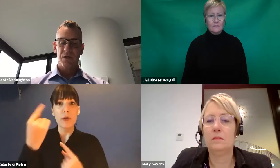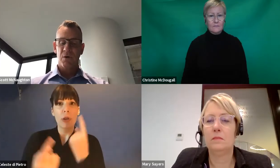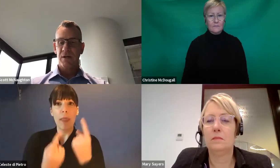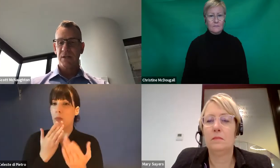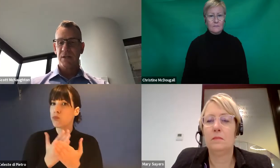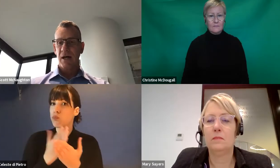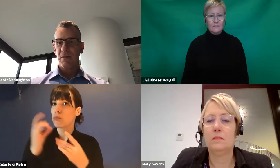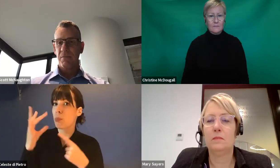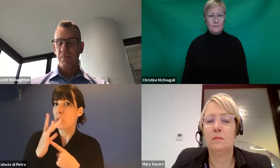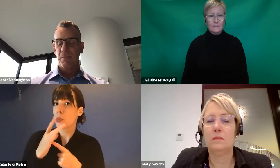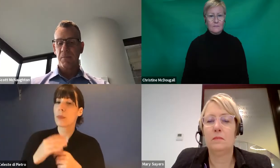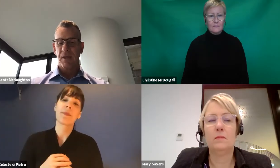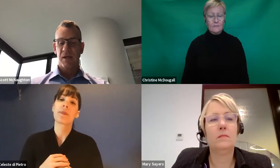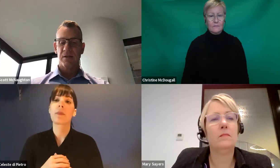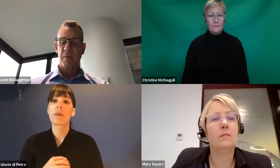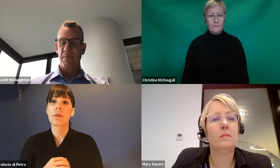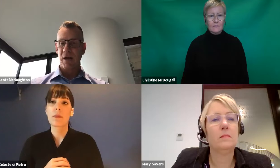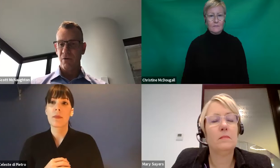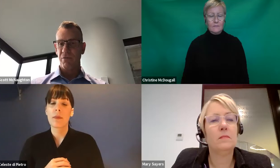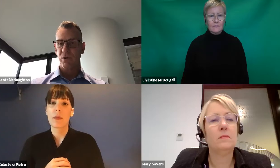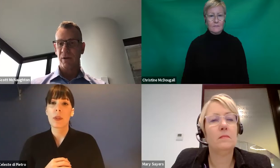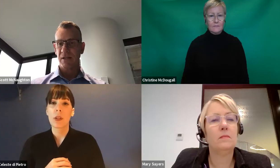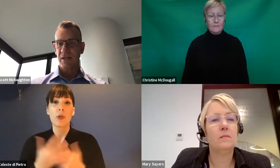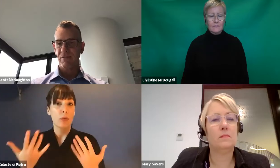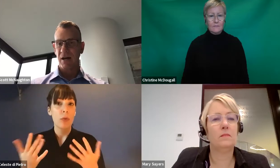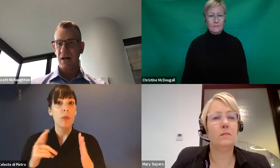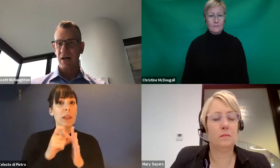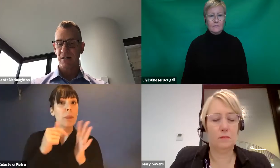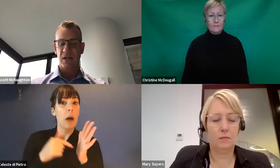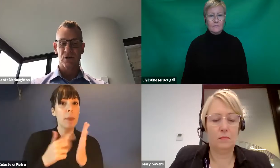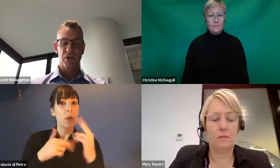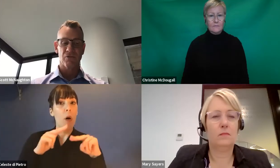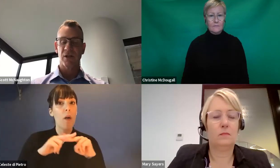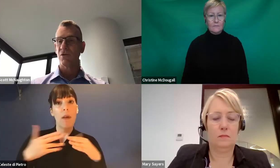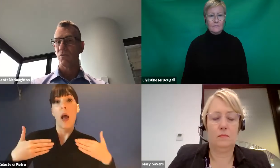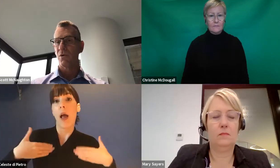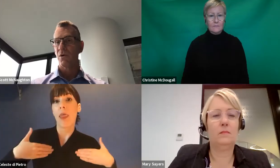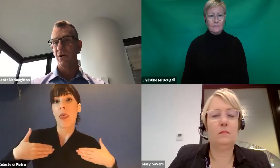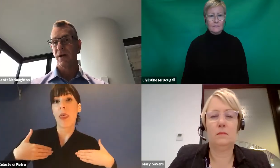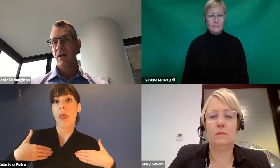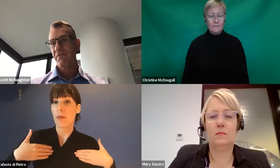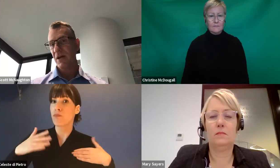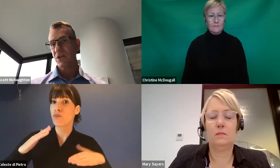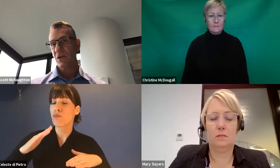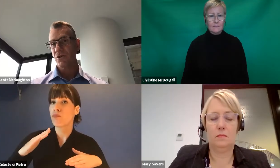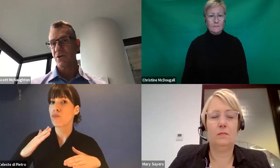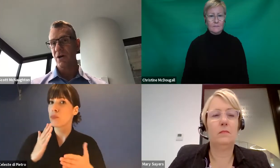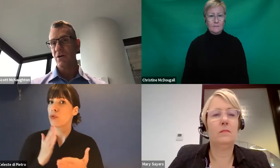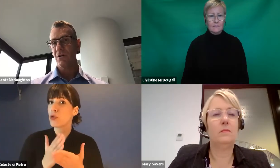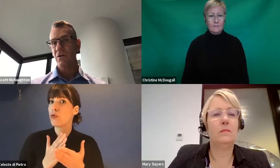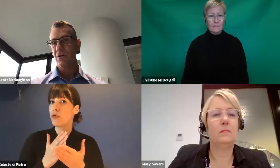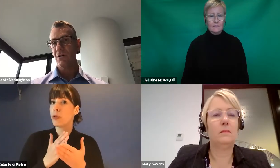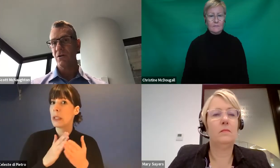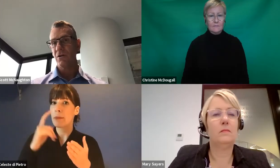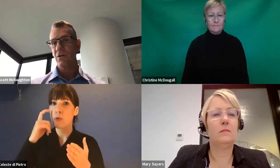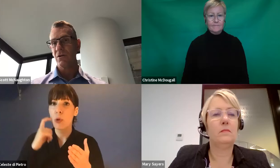So what the Department of Health and quality and safeguards has done a lot of really good work on infection control,